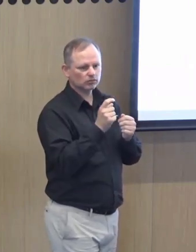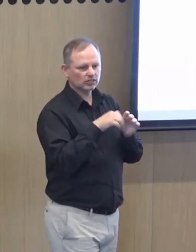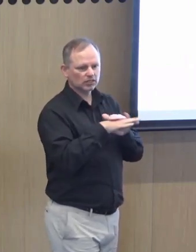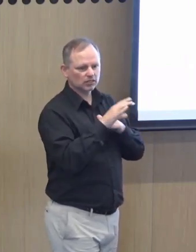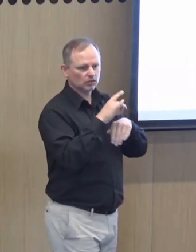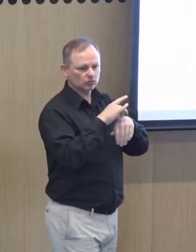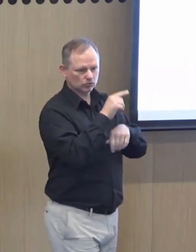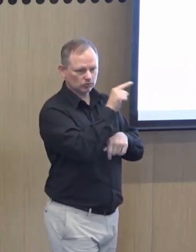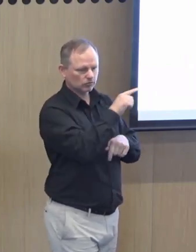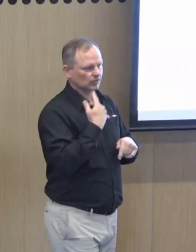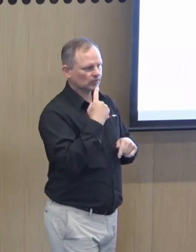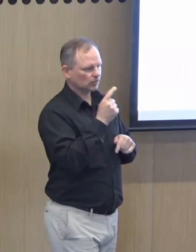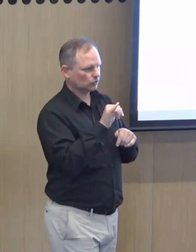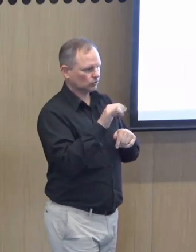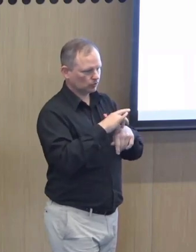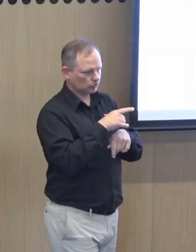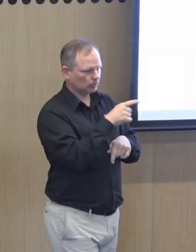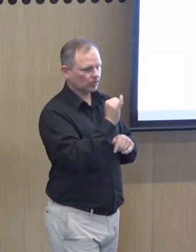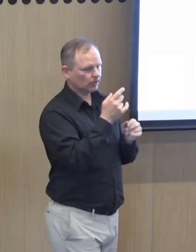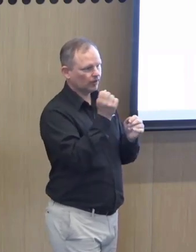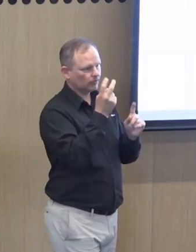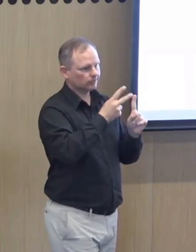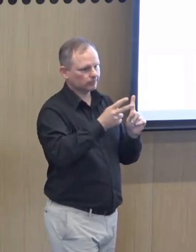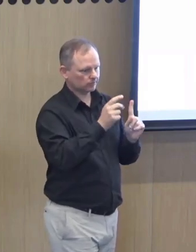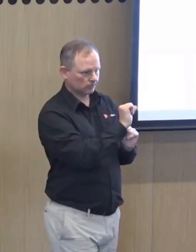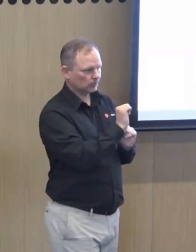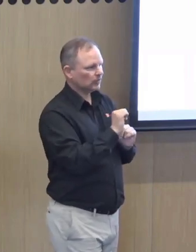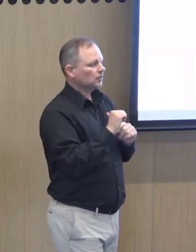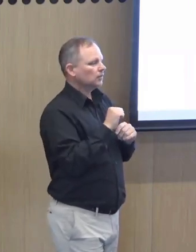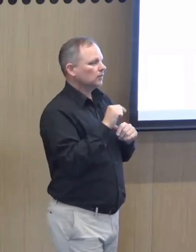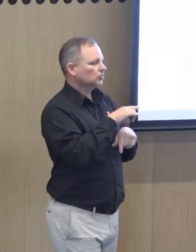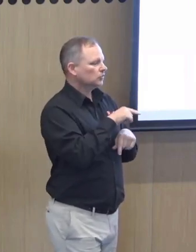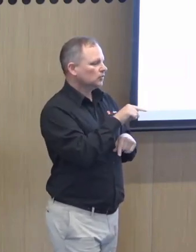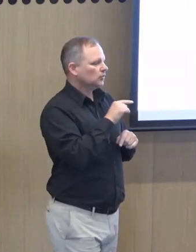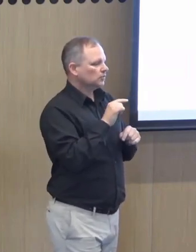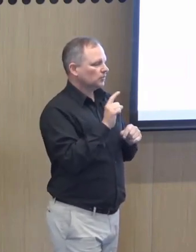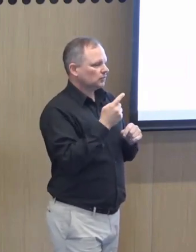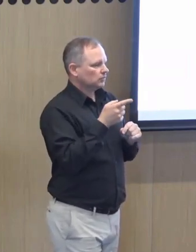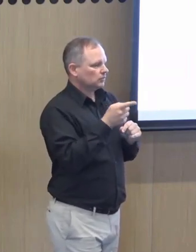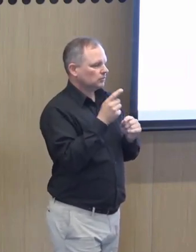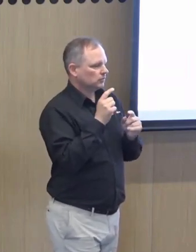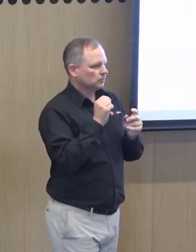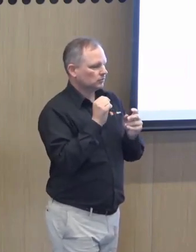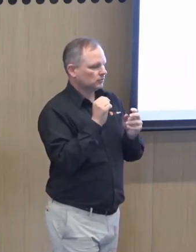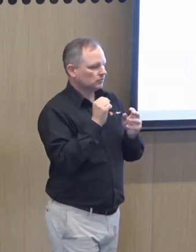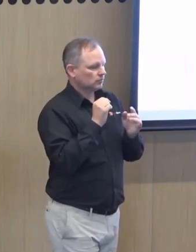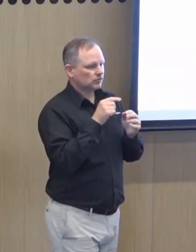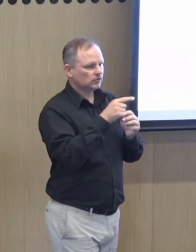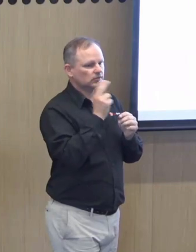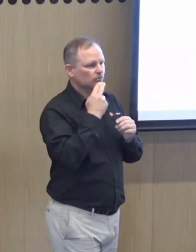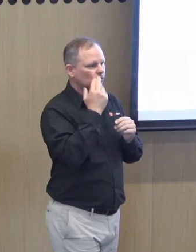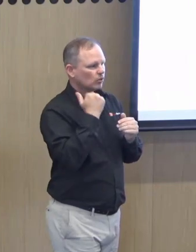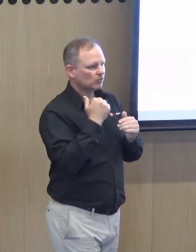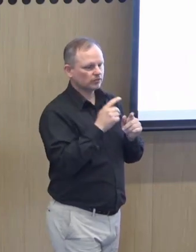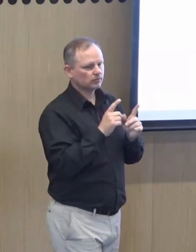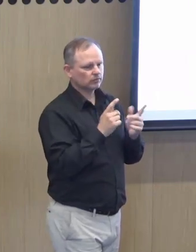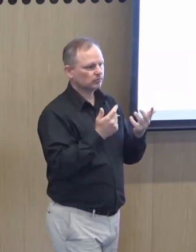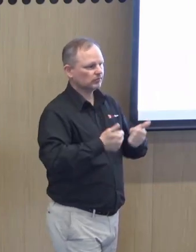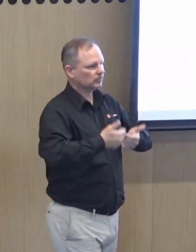some support to a deaf person in a hospital and they won't say which hospital, but this is actually has happened where the the deaf woman